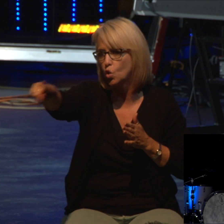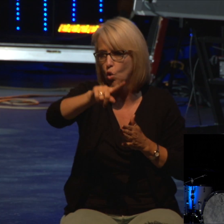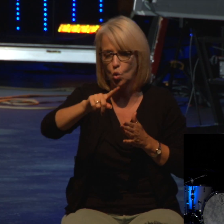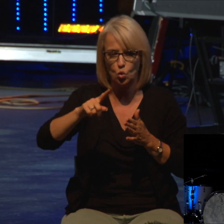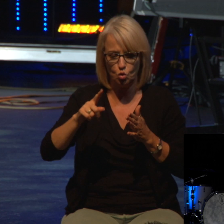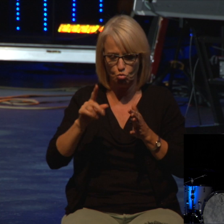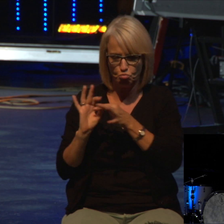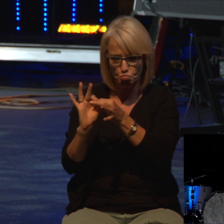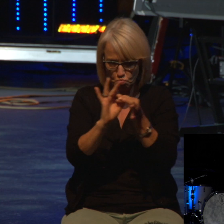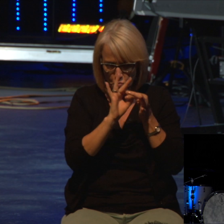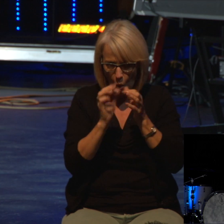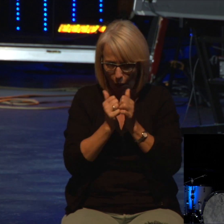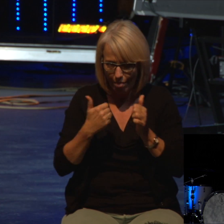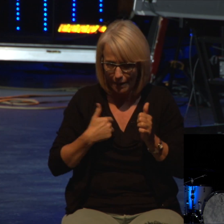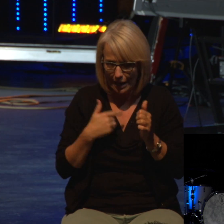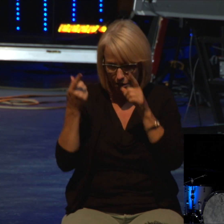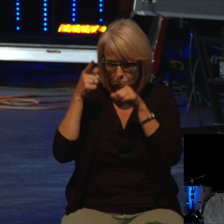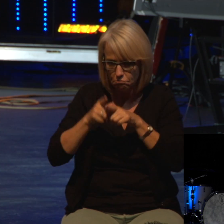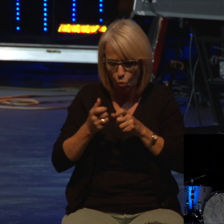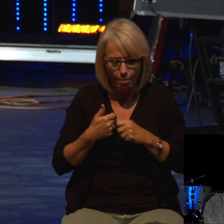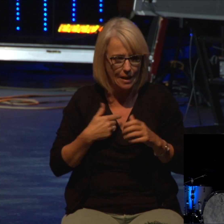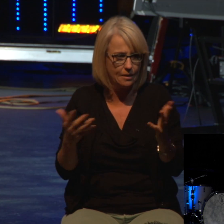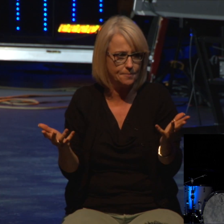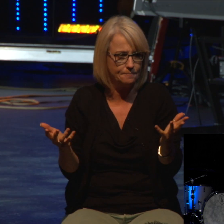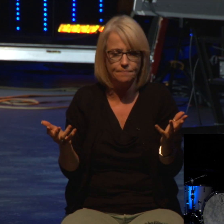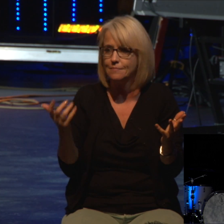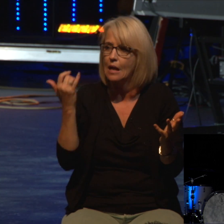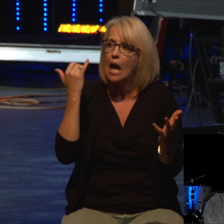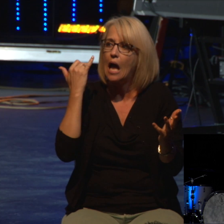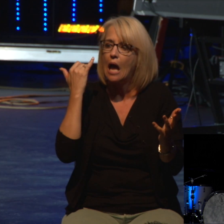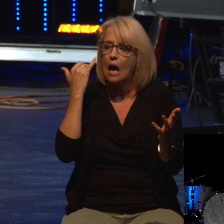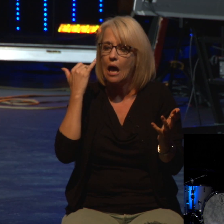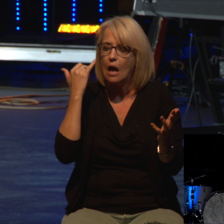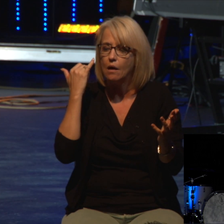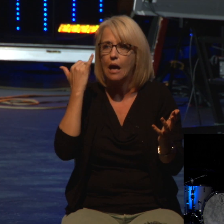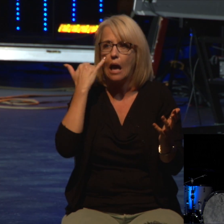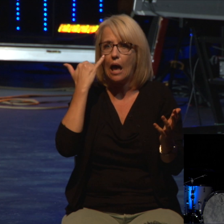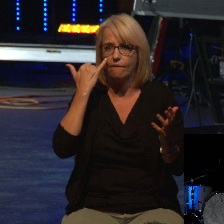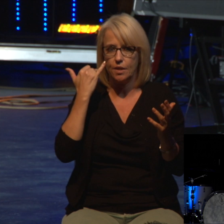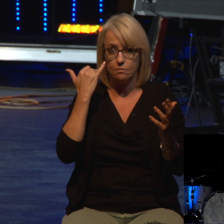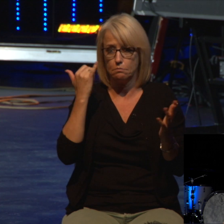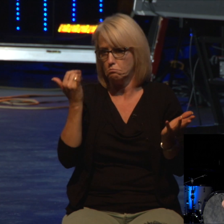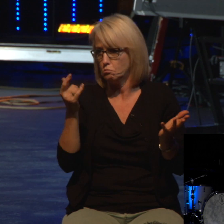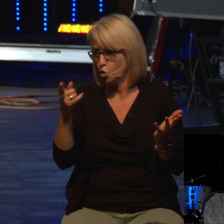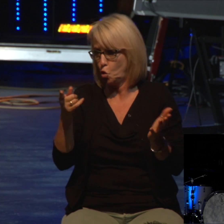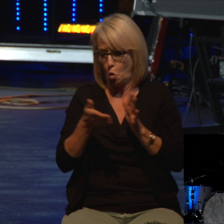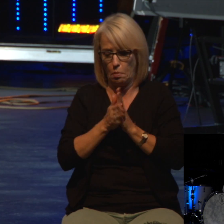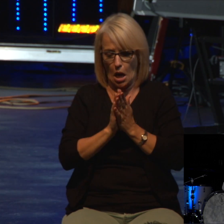I think God will work through this if you became a Christian meaning you